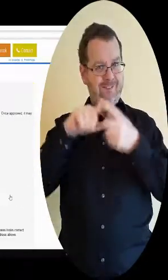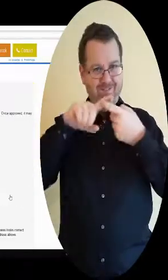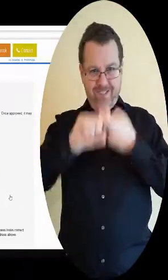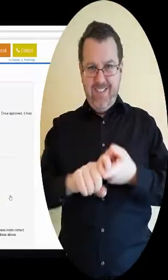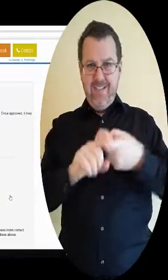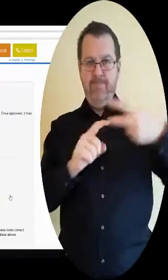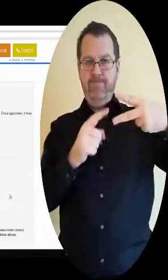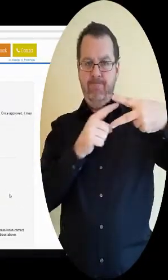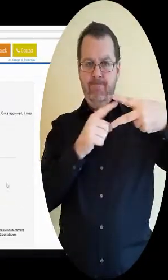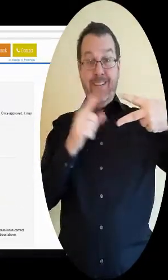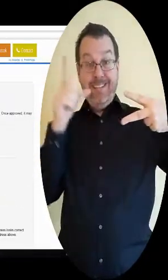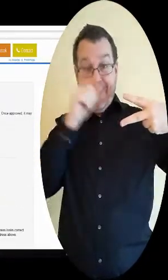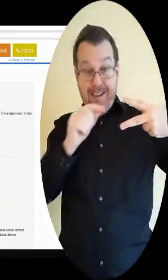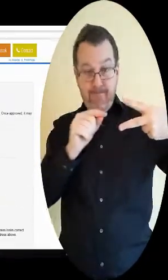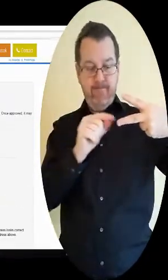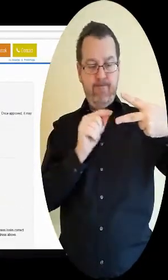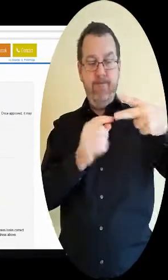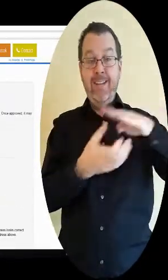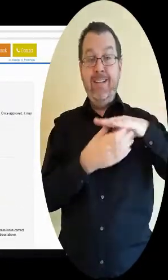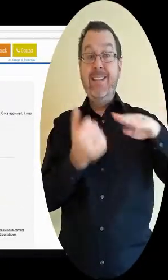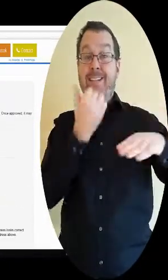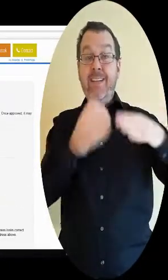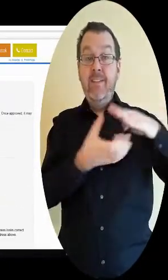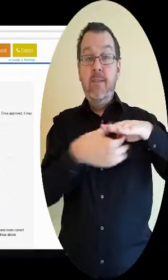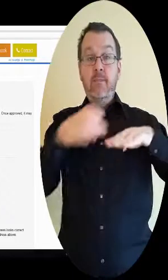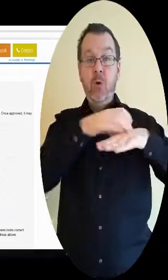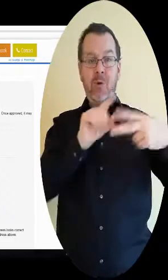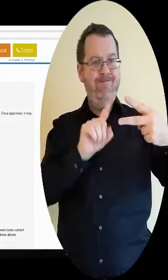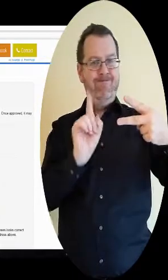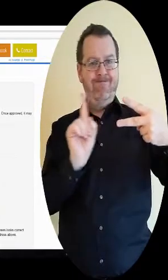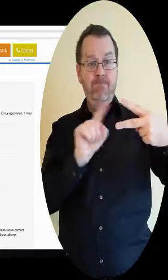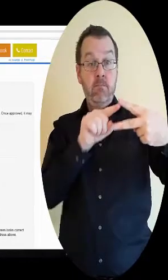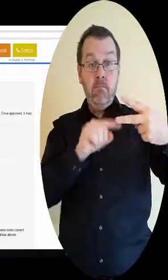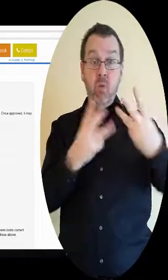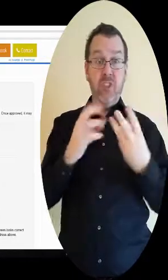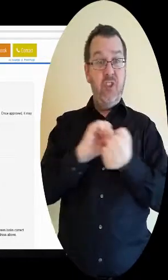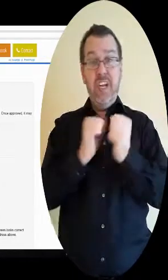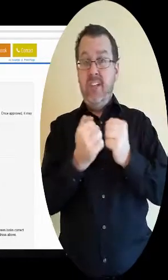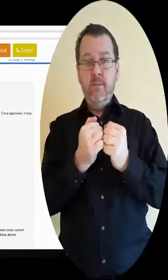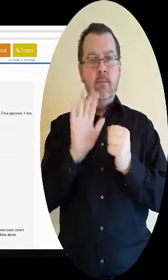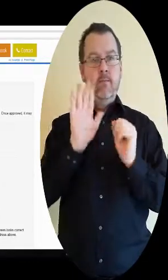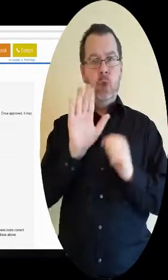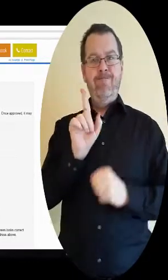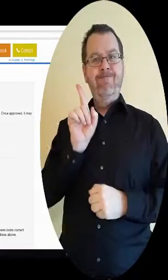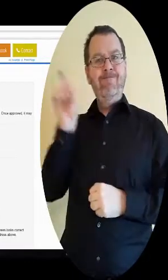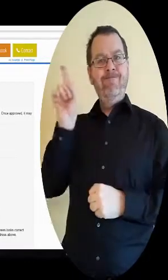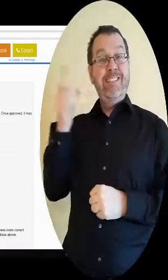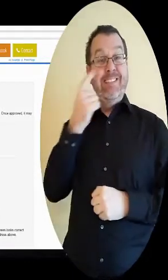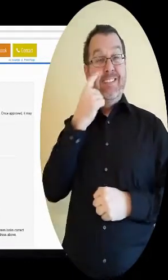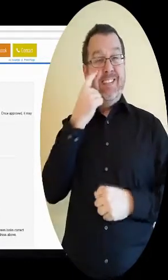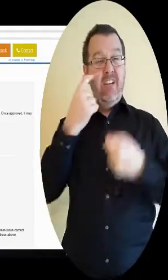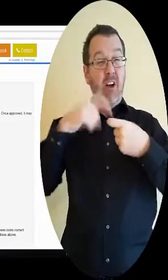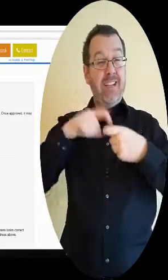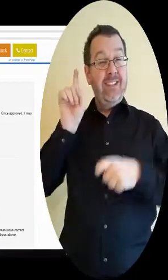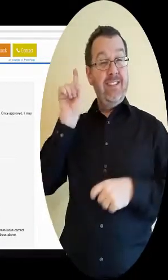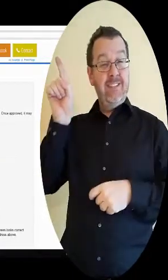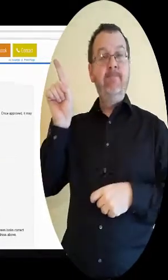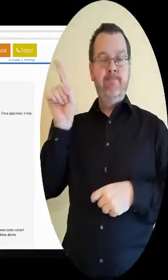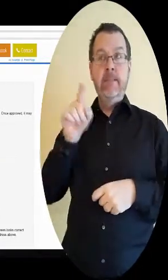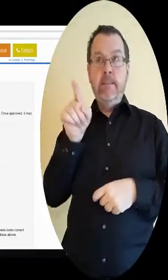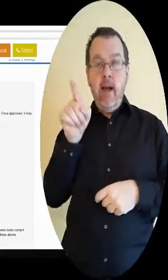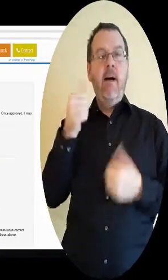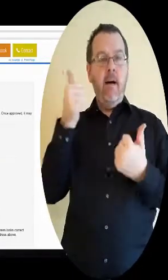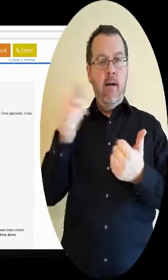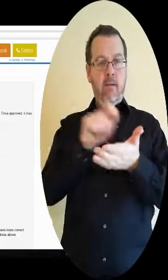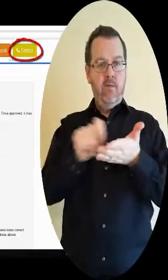details if required, but you cannot change your name or your date of birth. To change your name or date of birth, you must